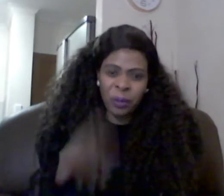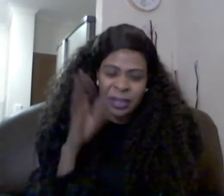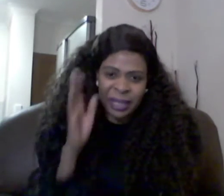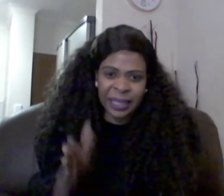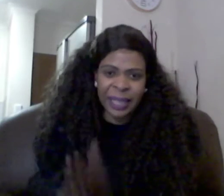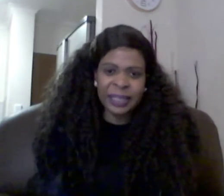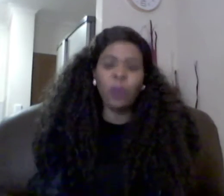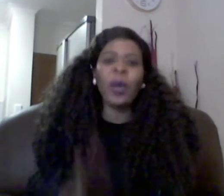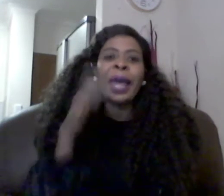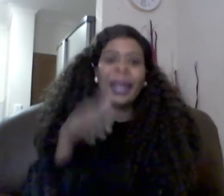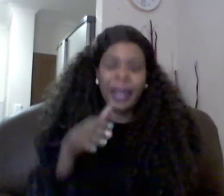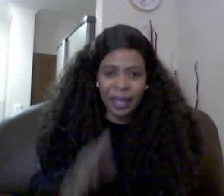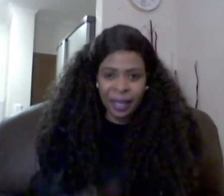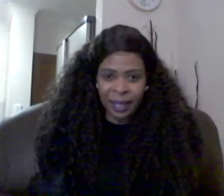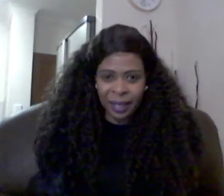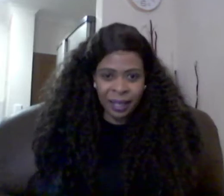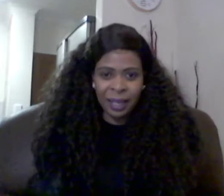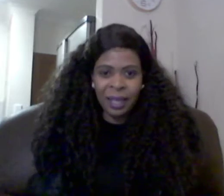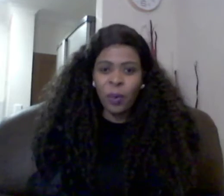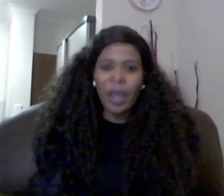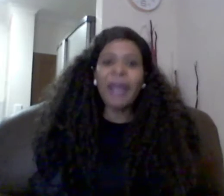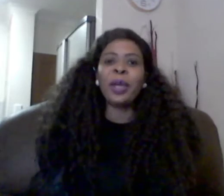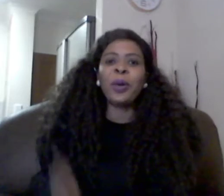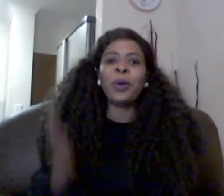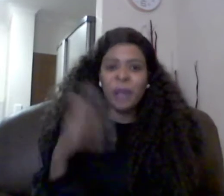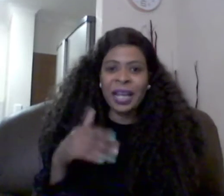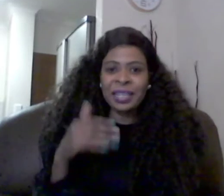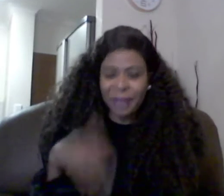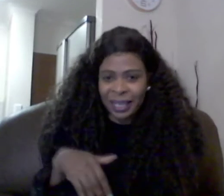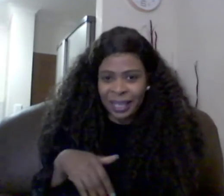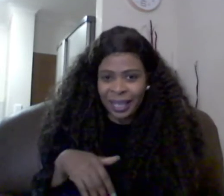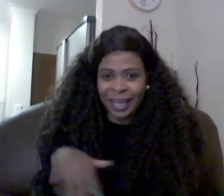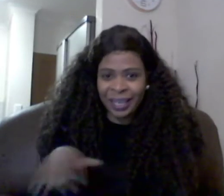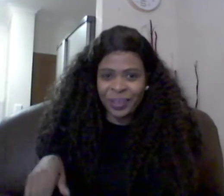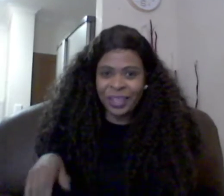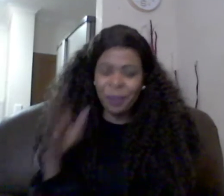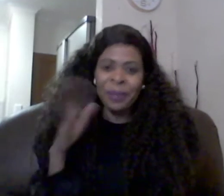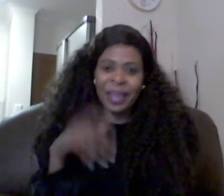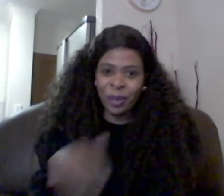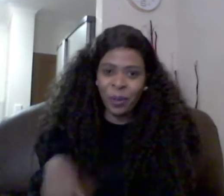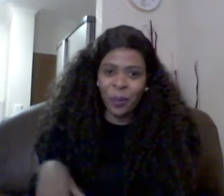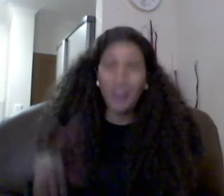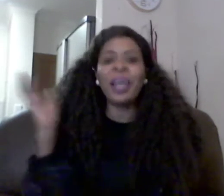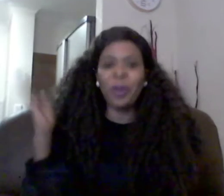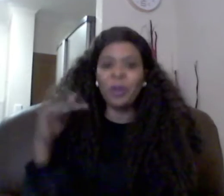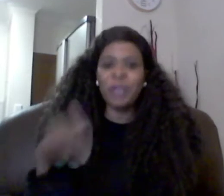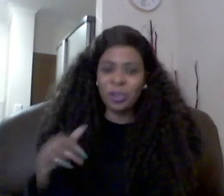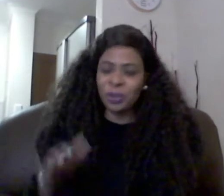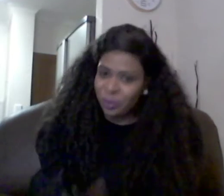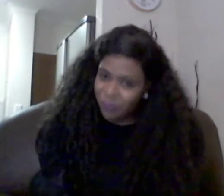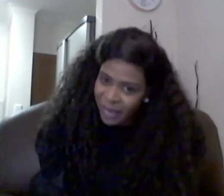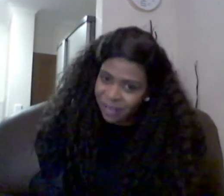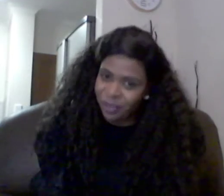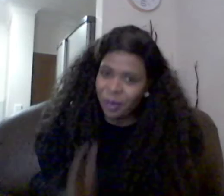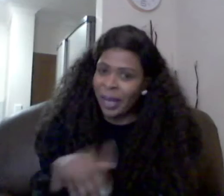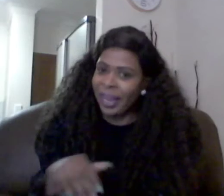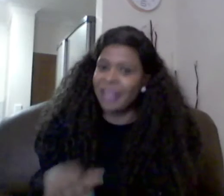you start dating when hey when are you going to ask me hallelujah to marry you when are you going to introduce me to your parents